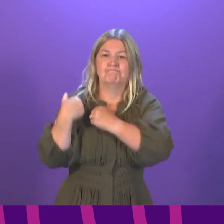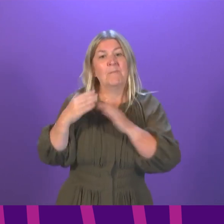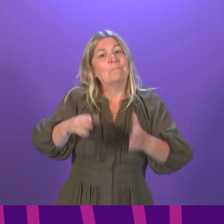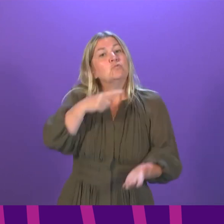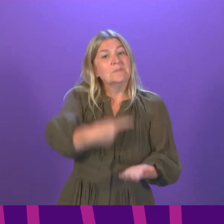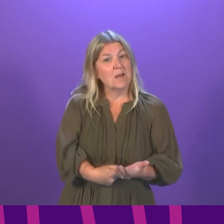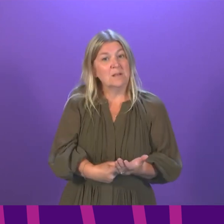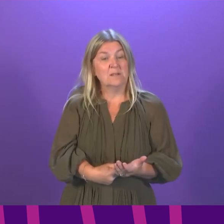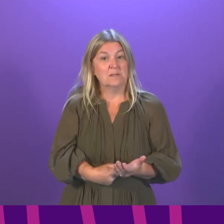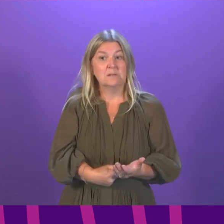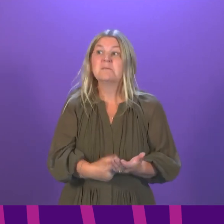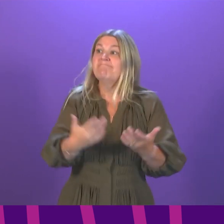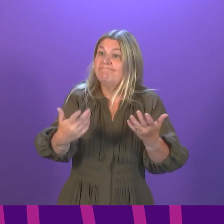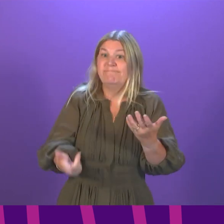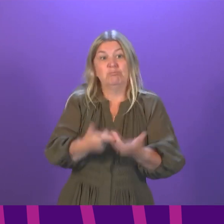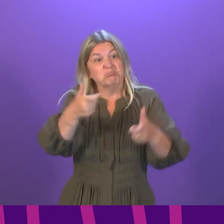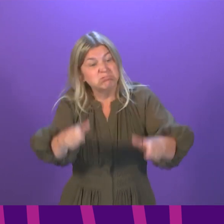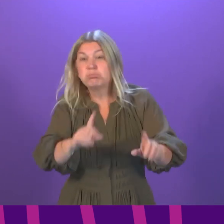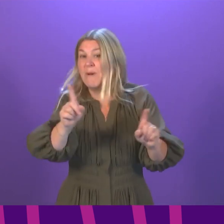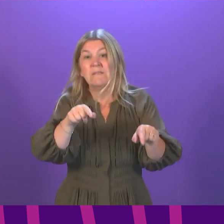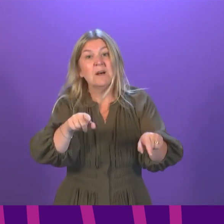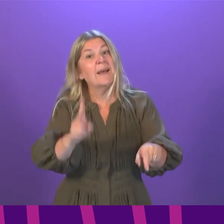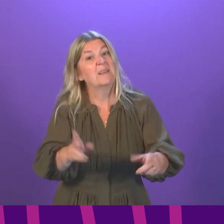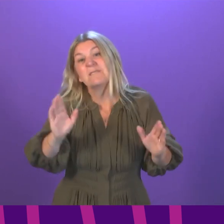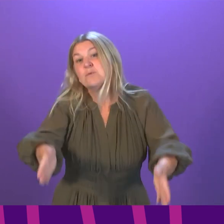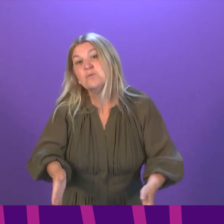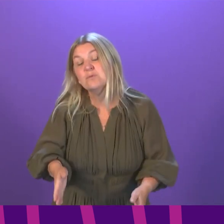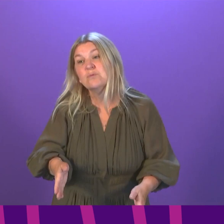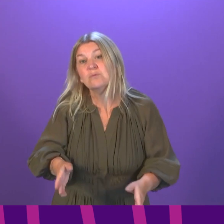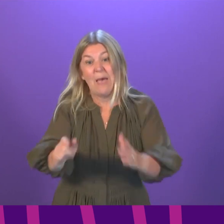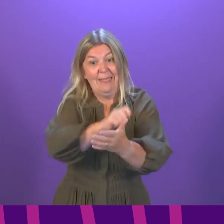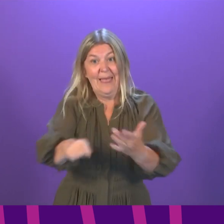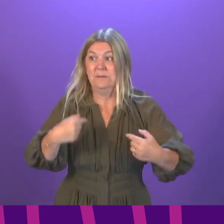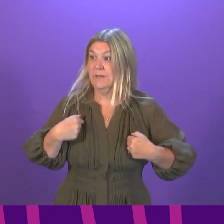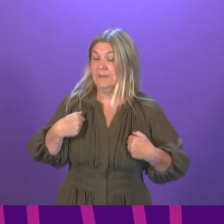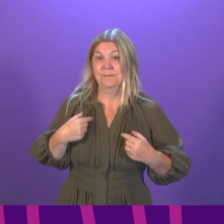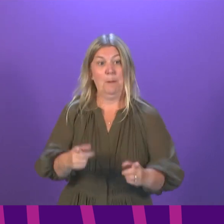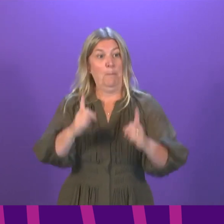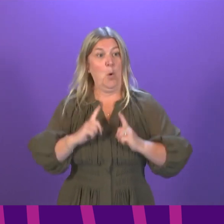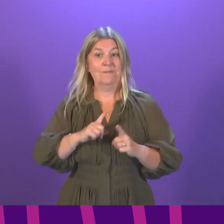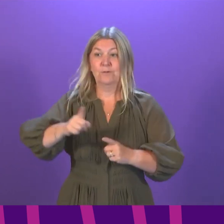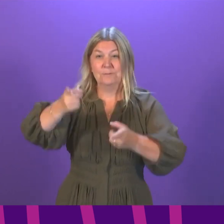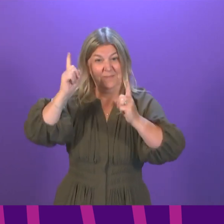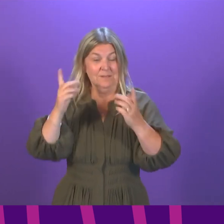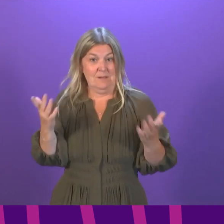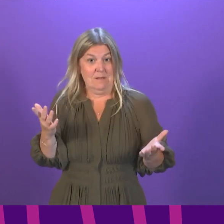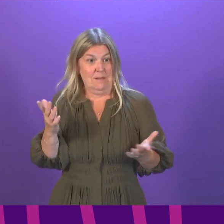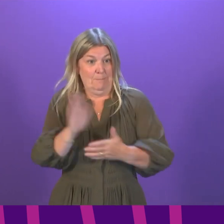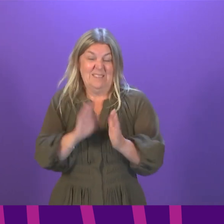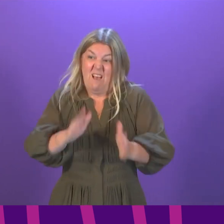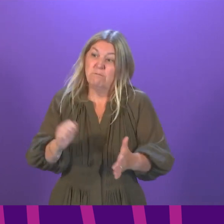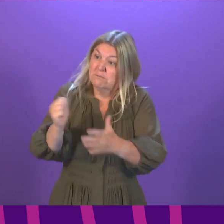because that is what I am elected to do, to take the tough decisions to keep people safe. If Douglas Ross does not understand that,